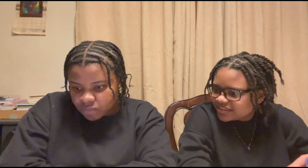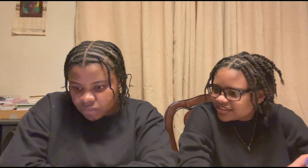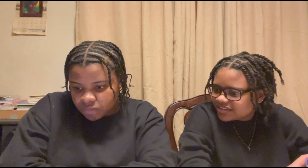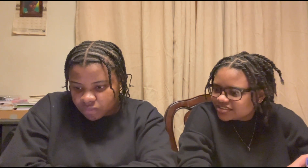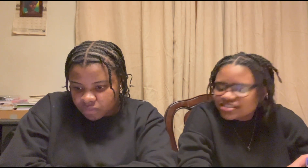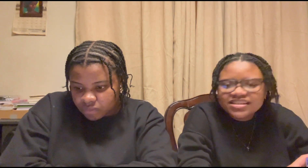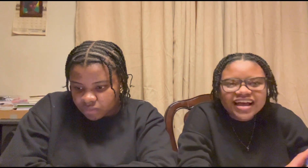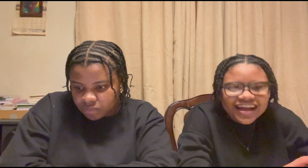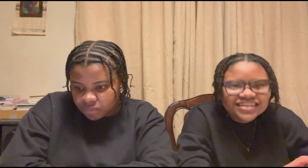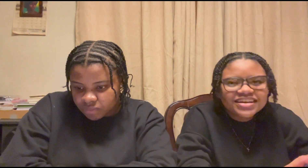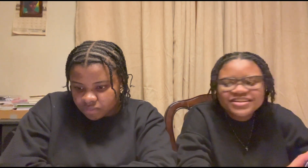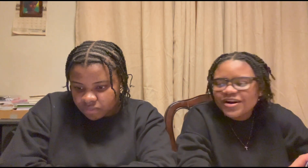she said i yo